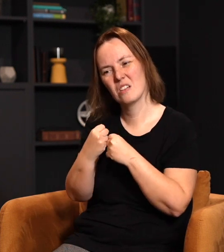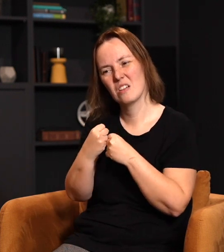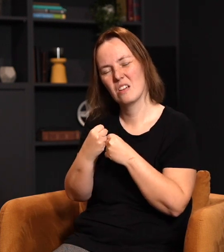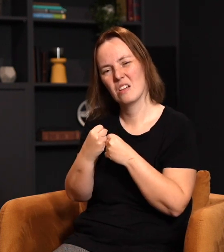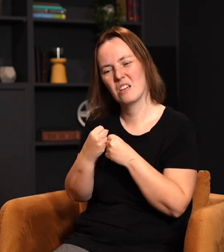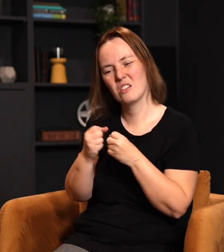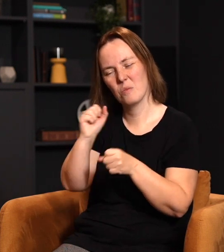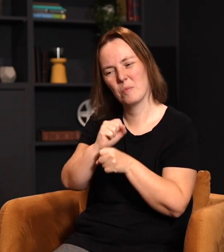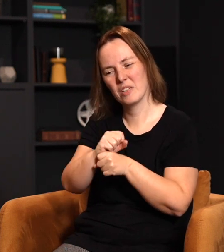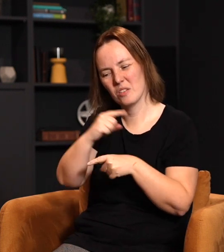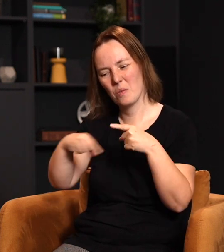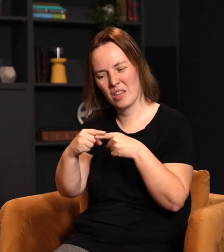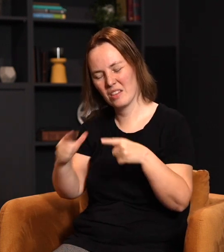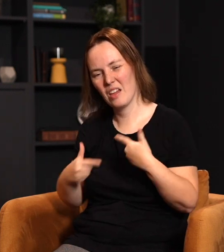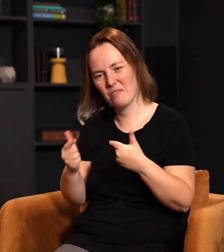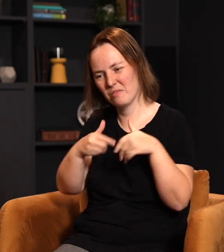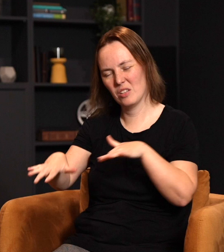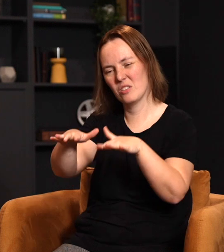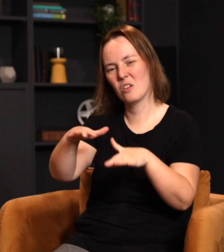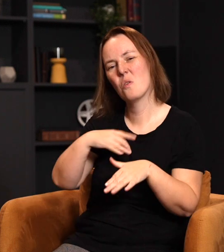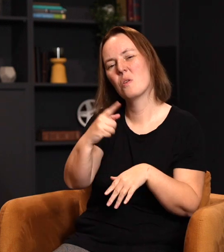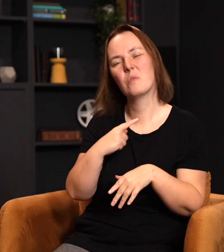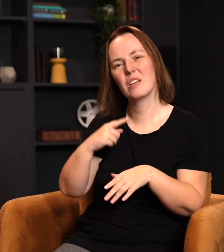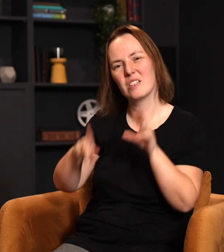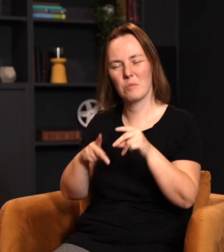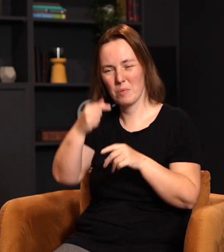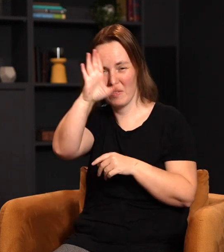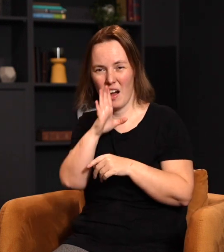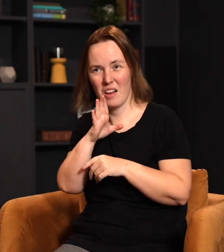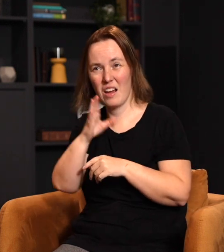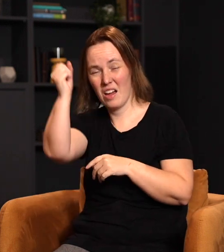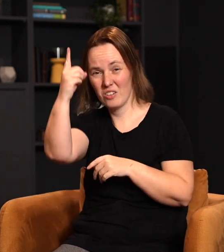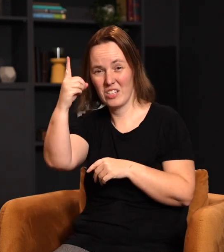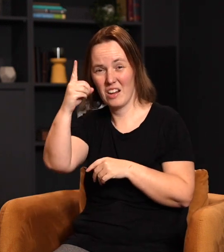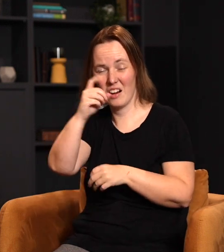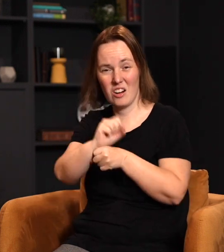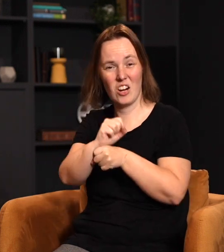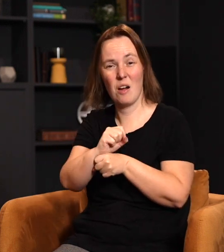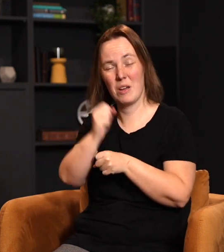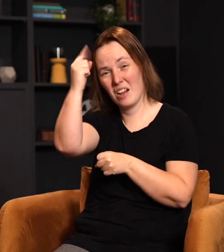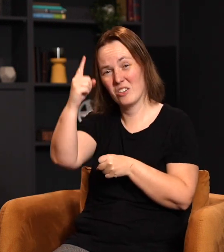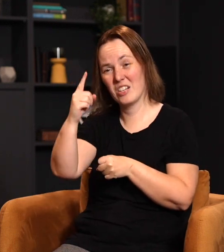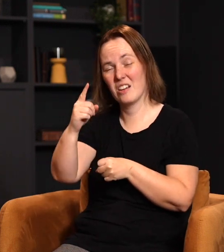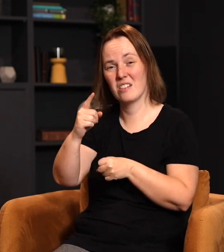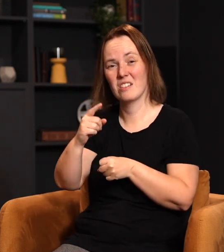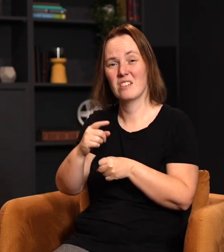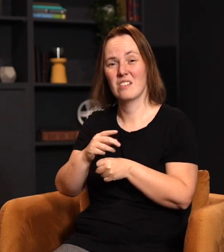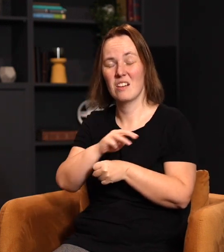when that life flows is when we as the people of God understand our office and we understand our assignment